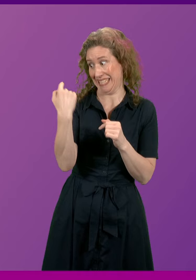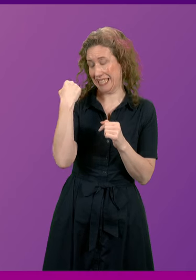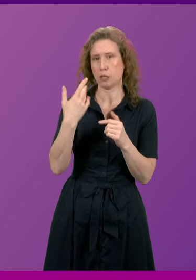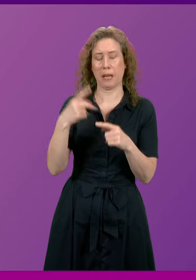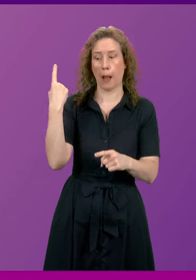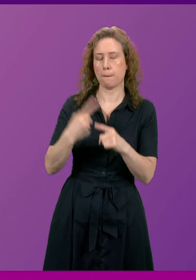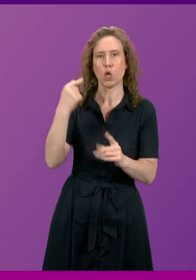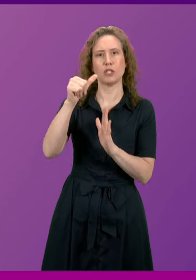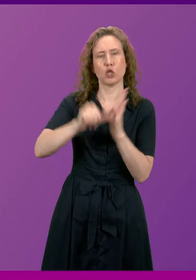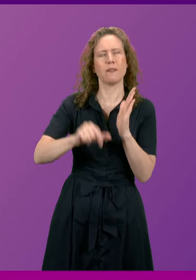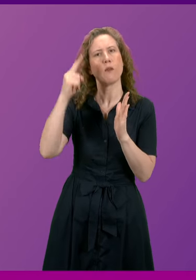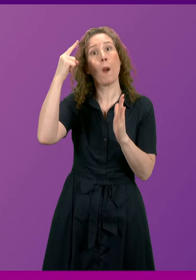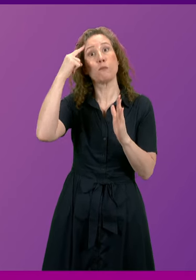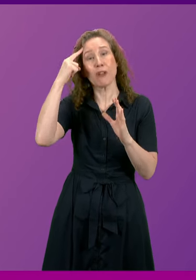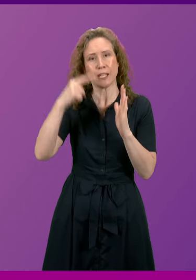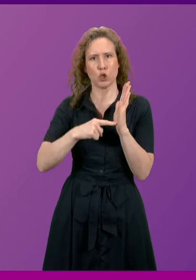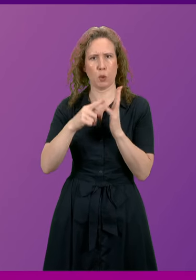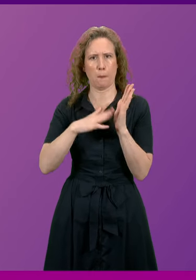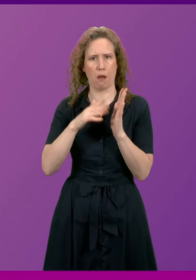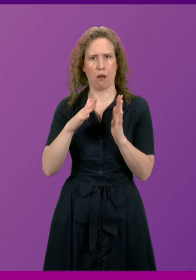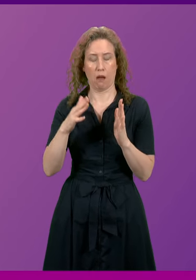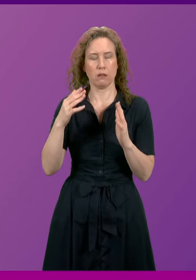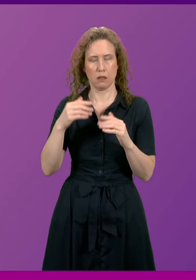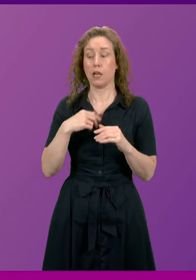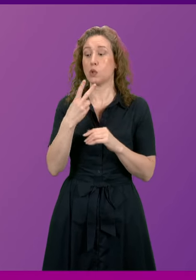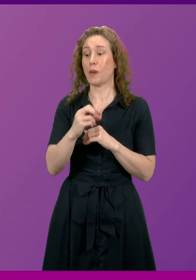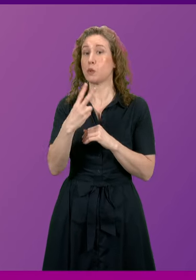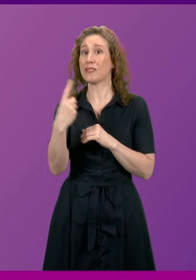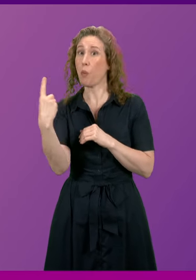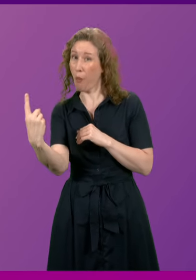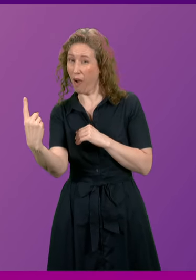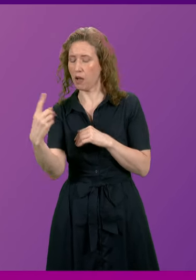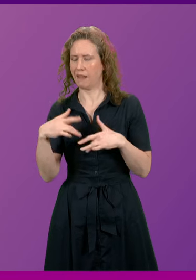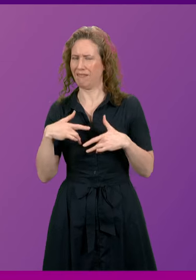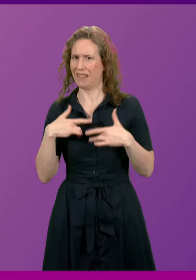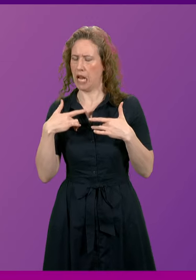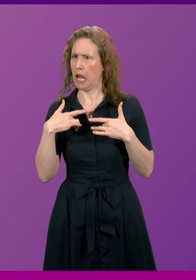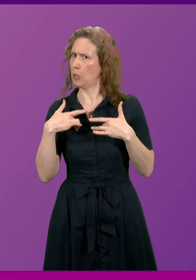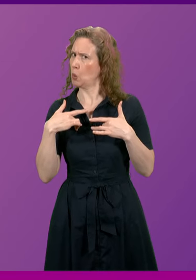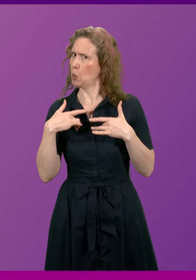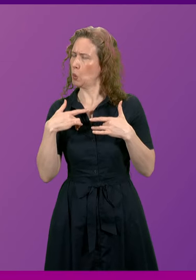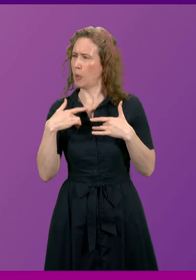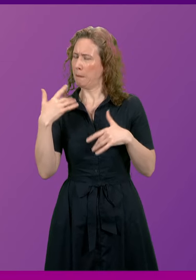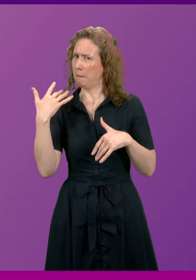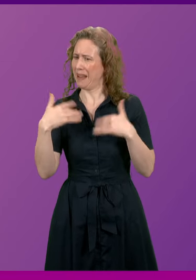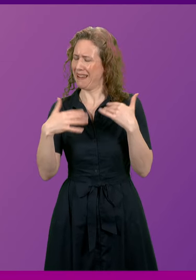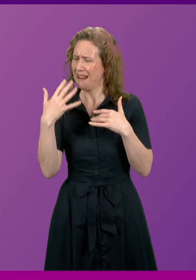emergency surgery for a brain tumour. In 2021, she began to feel symptoms and specifically pain around her eye.